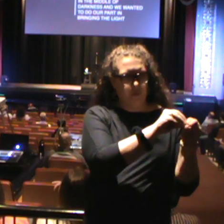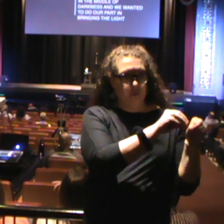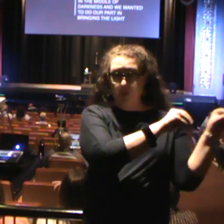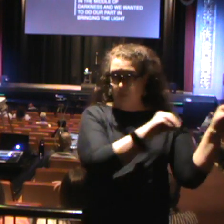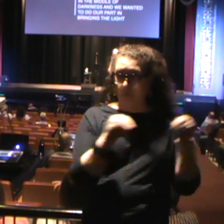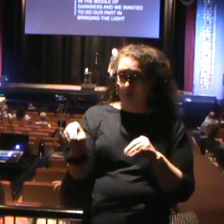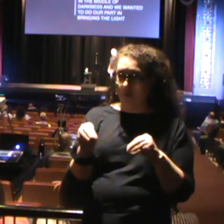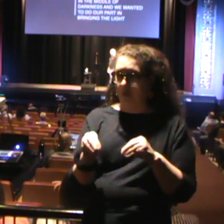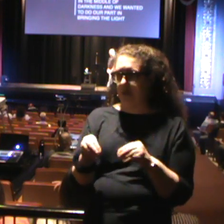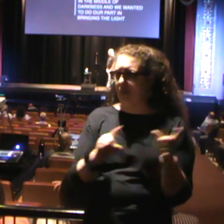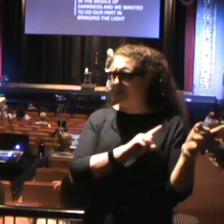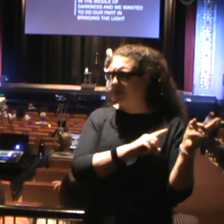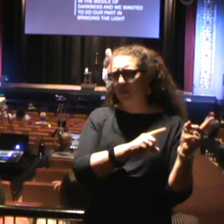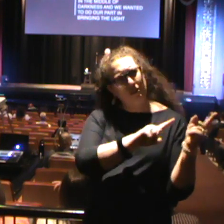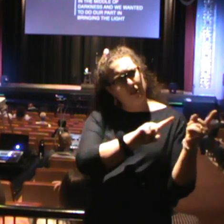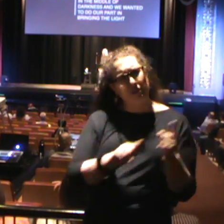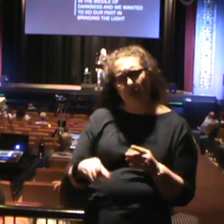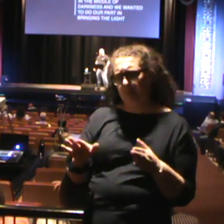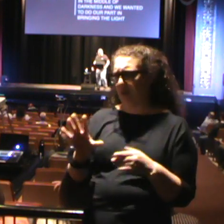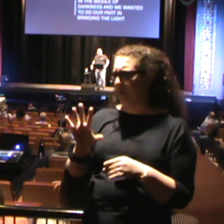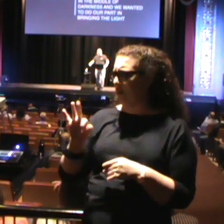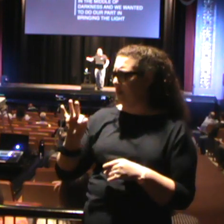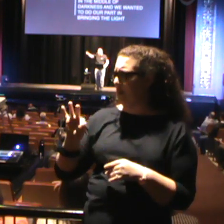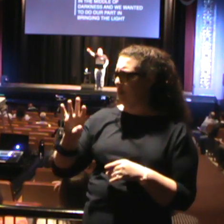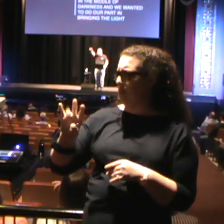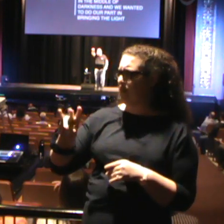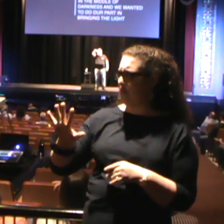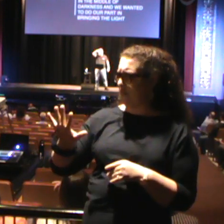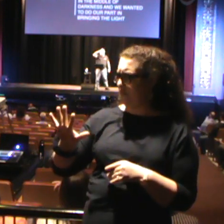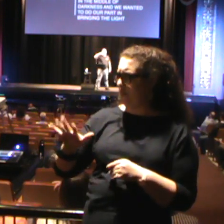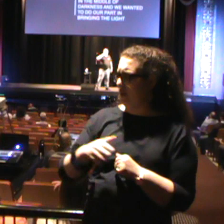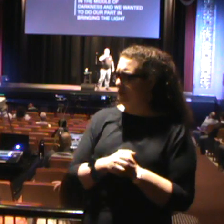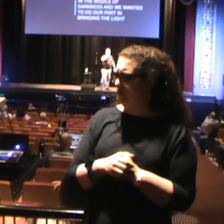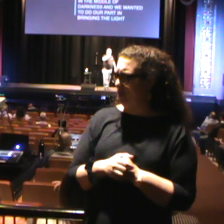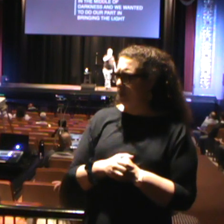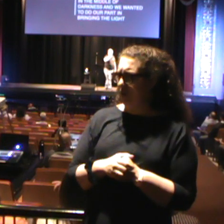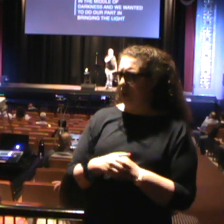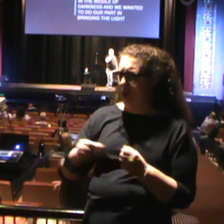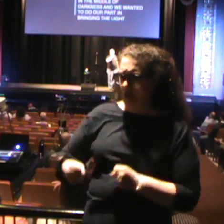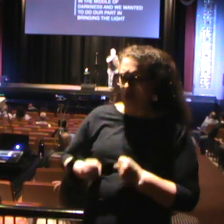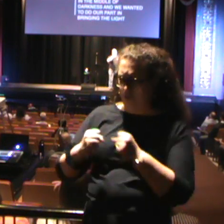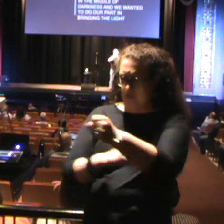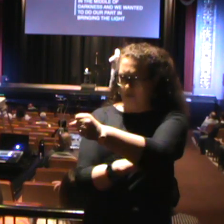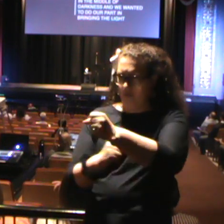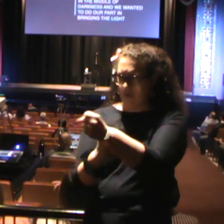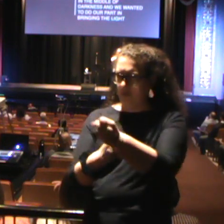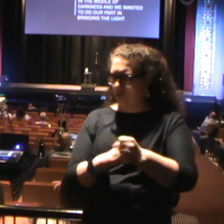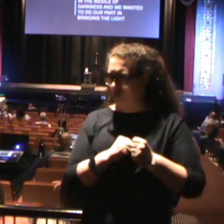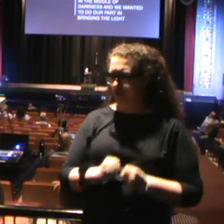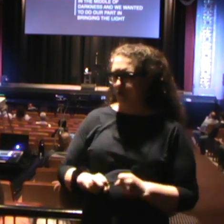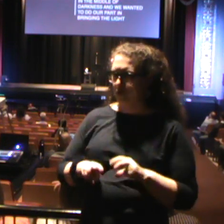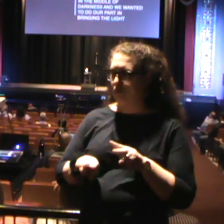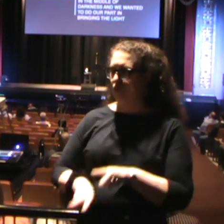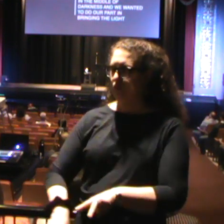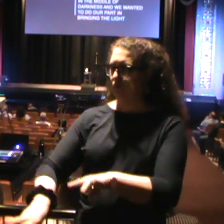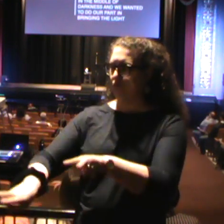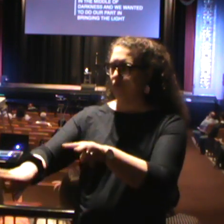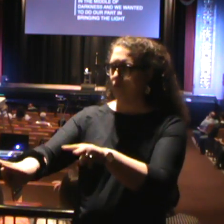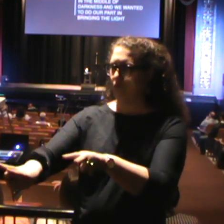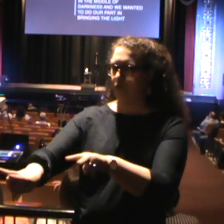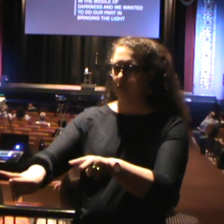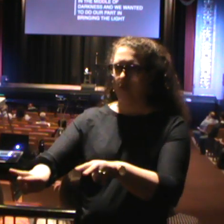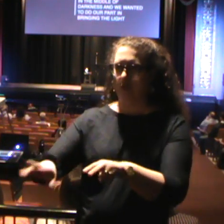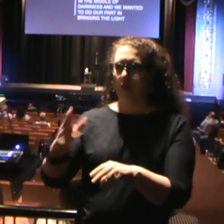in in 1975. And they came across the bridge. And they saw nothing but chemical plants.